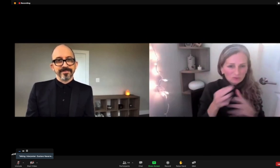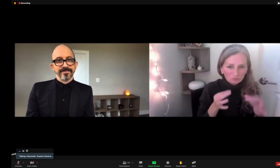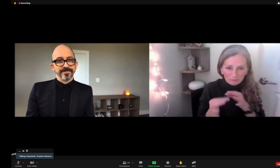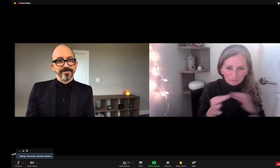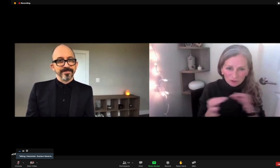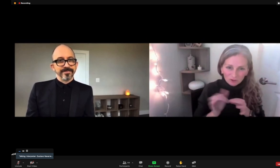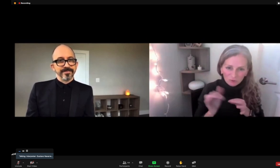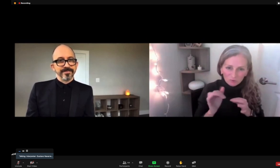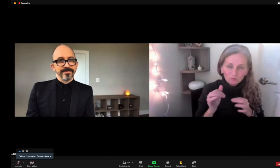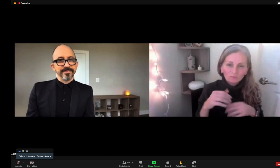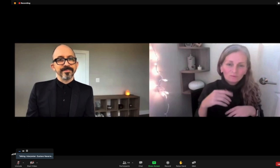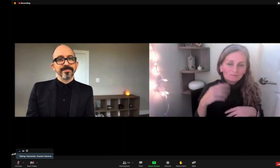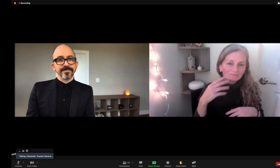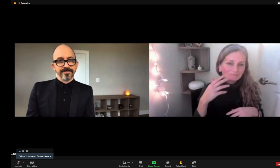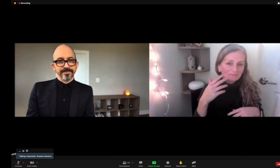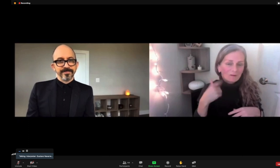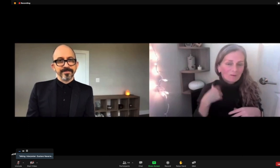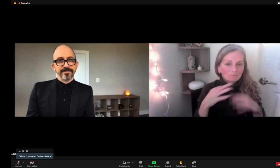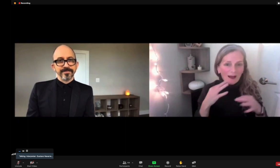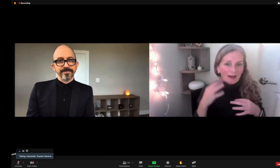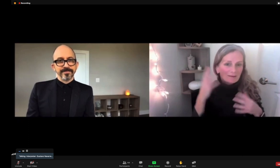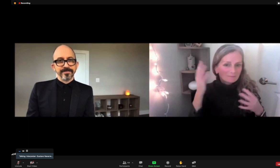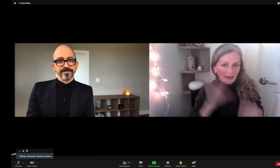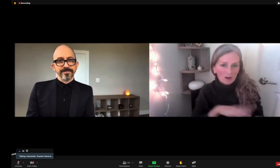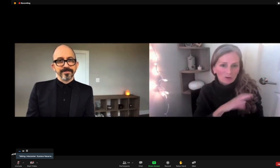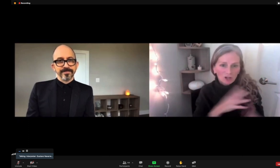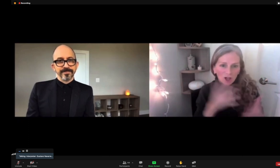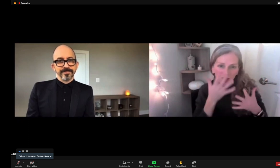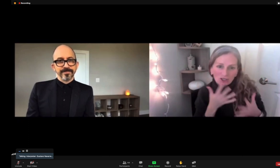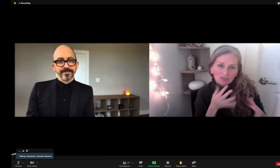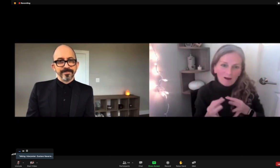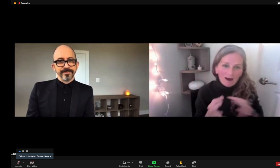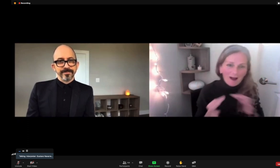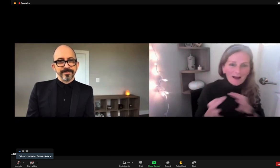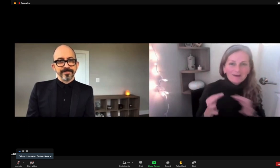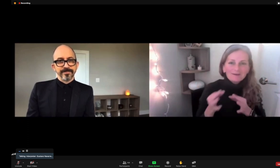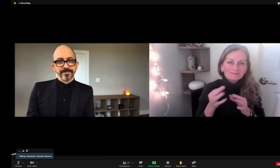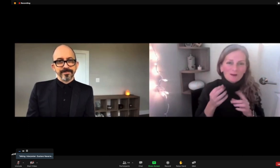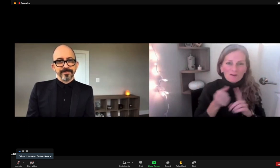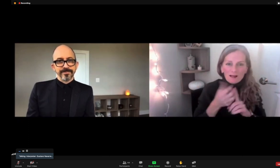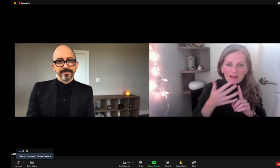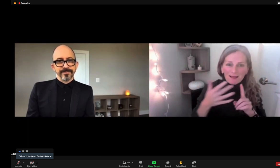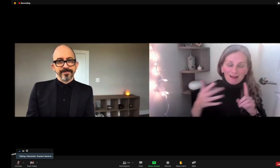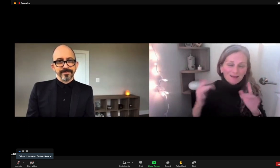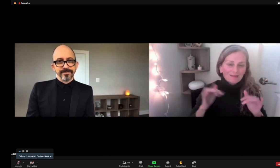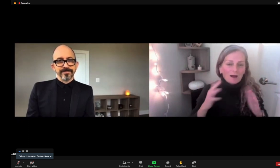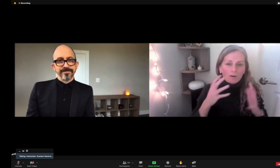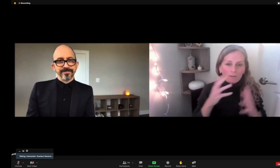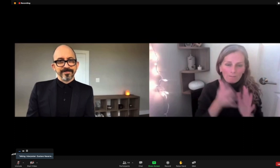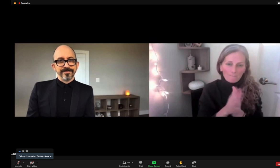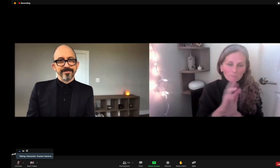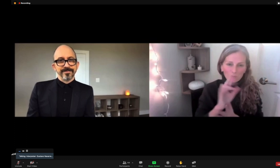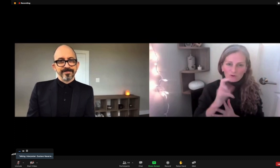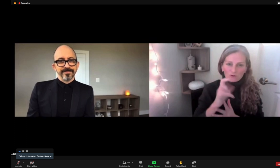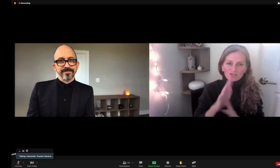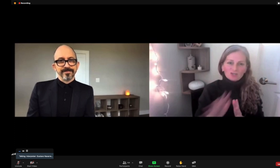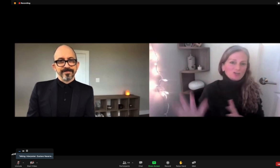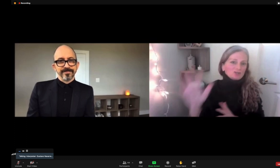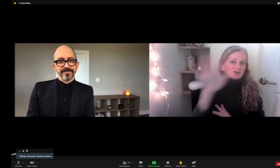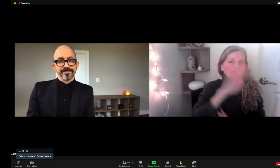added image descriptions as well, what the characters look like in the story. And that was part of the ASL